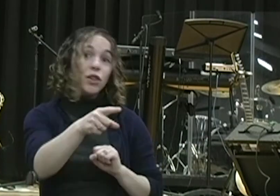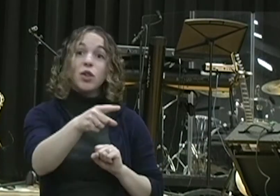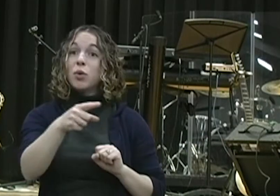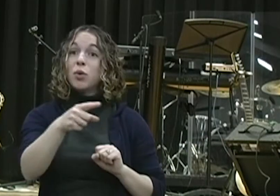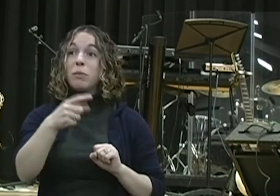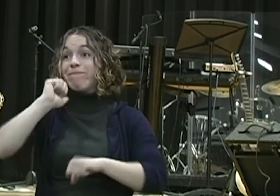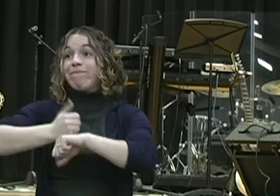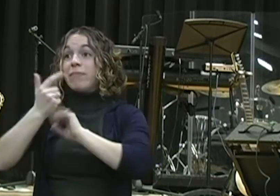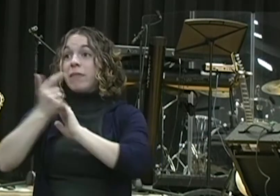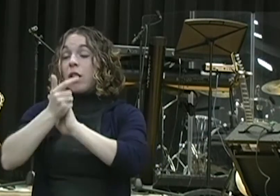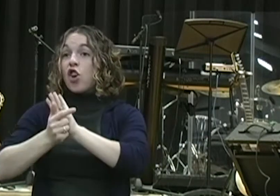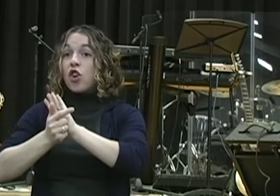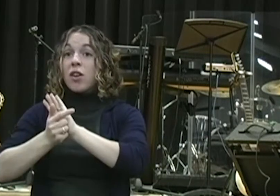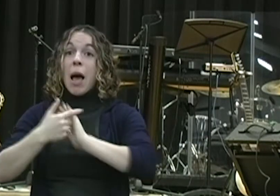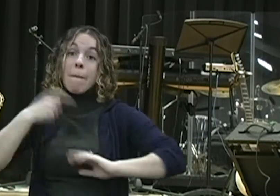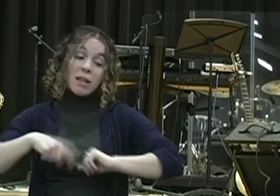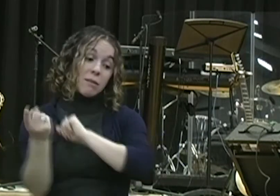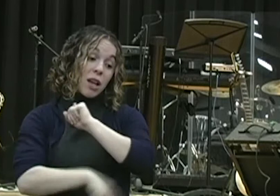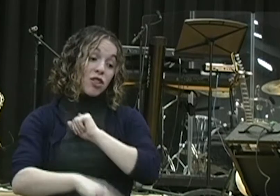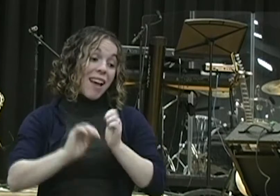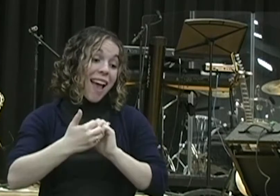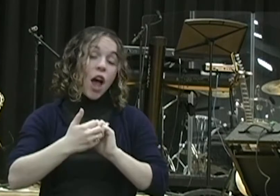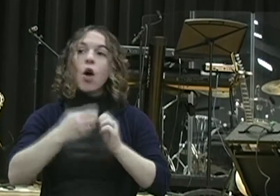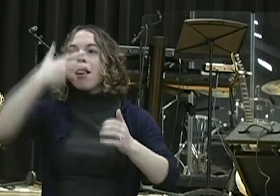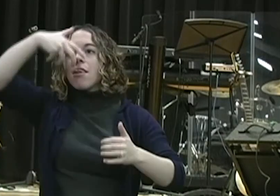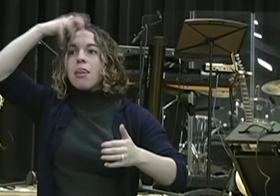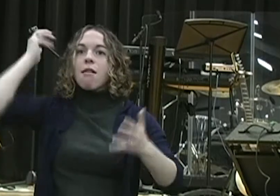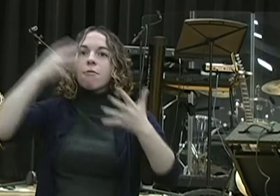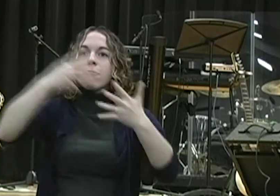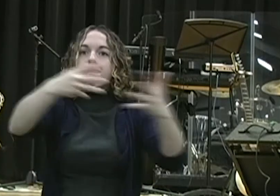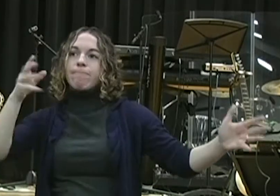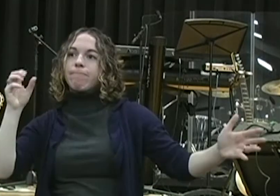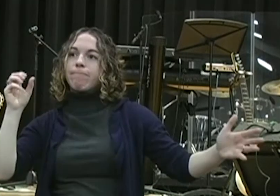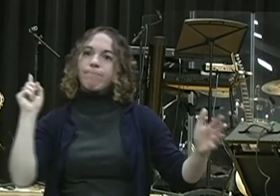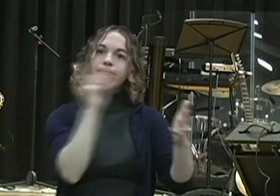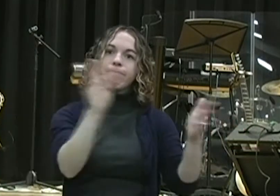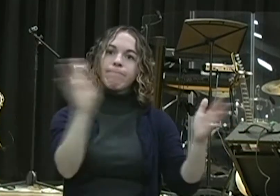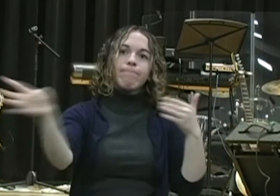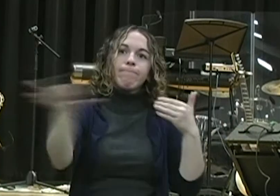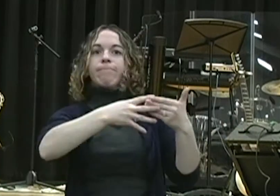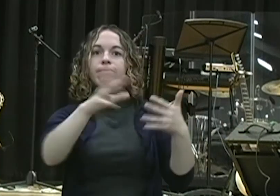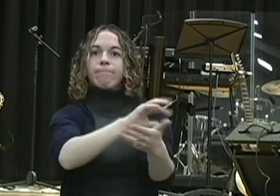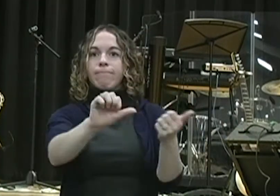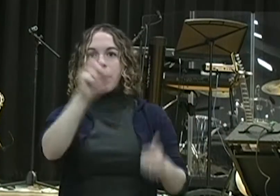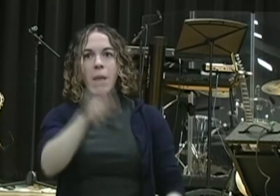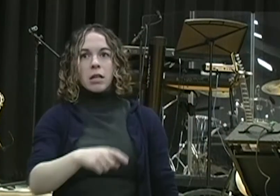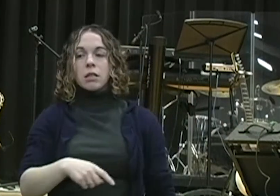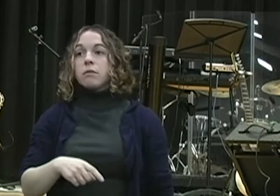Everybody cried. Let me ask you a question. If you're a man of prayer and if you're being thrown into a lion's den because of your prayer